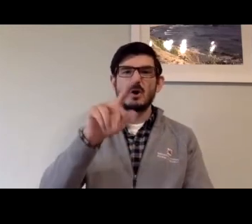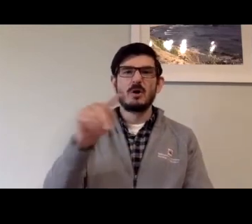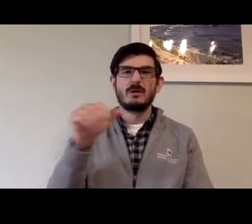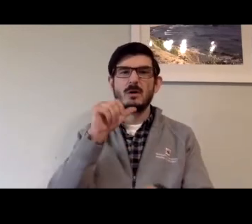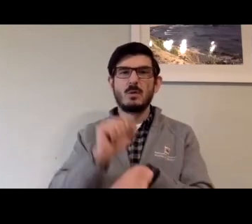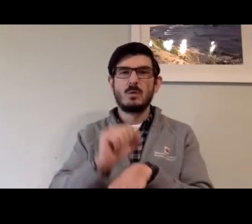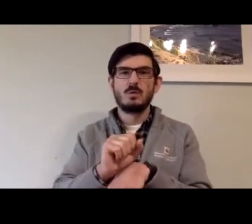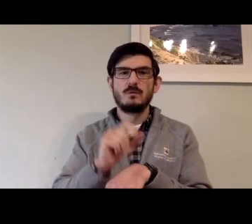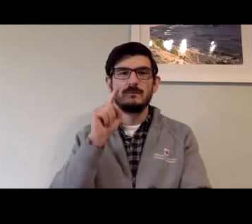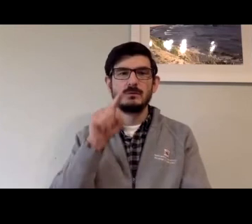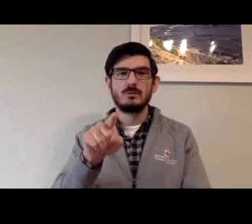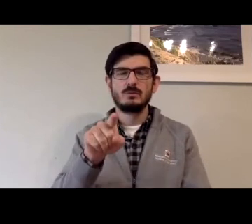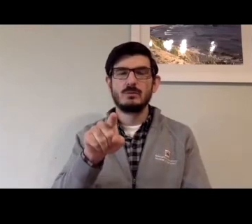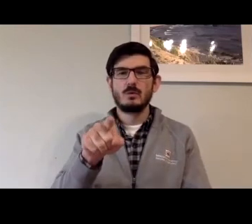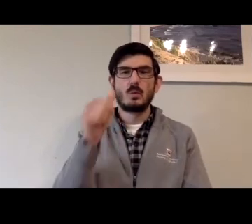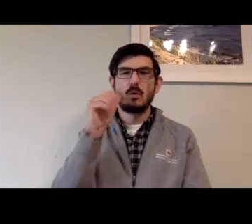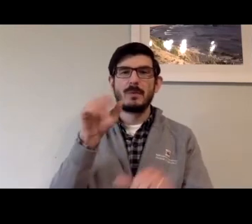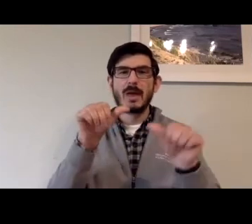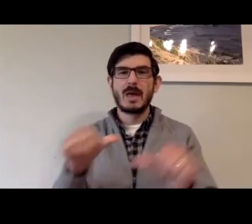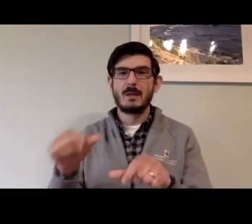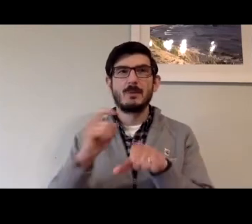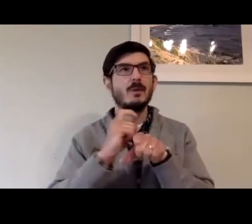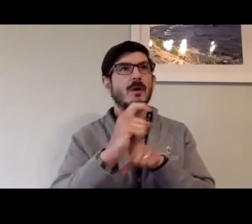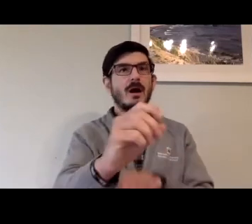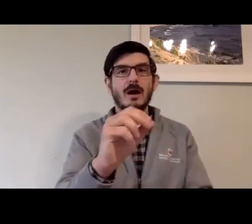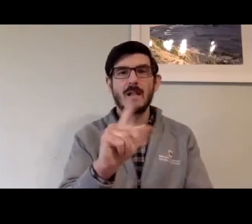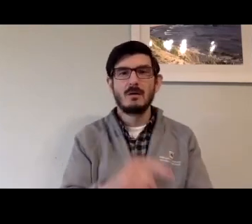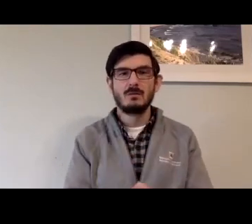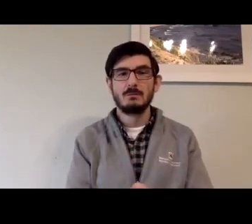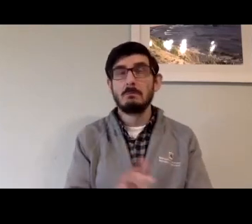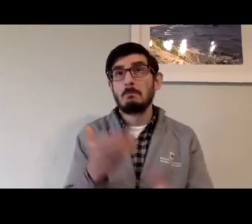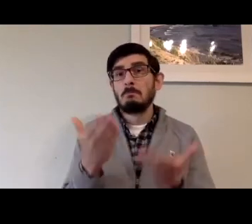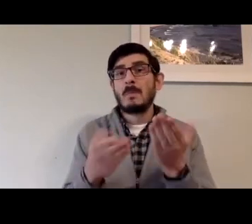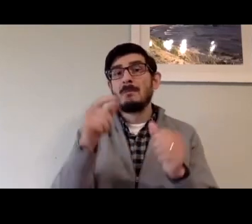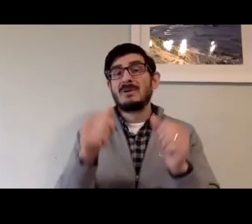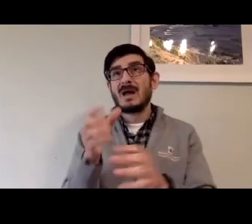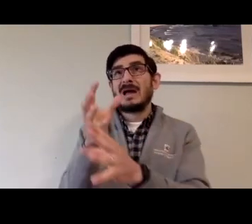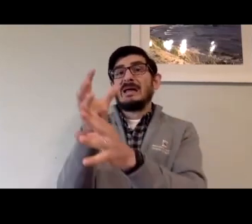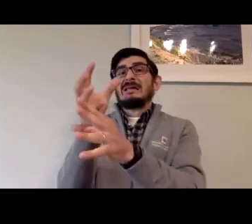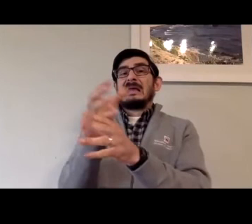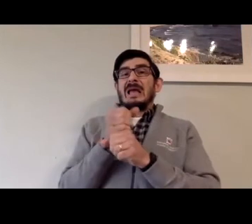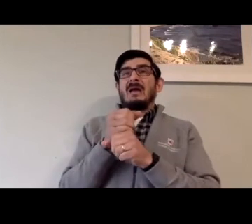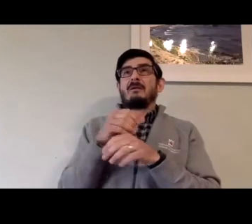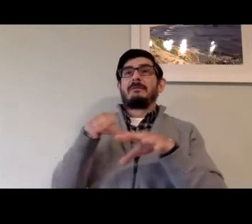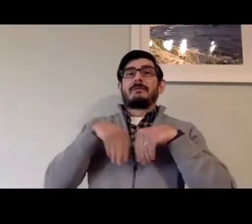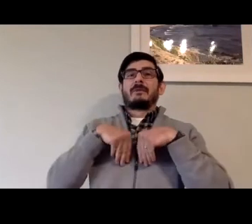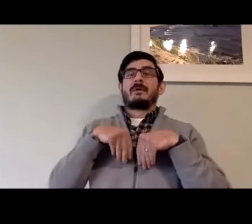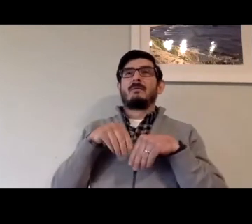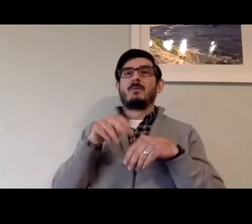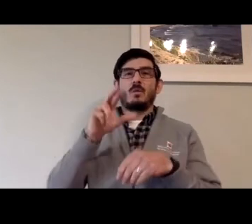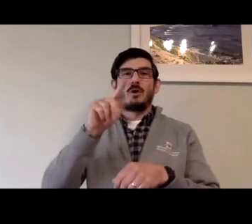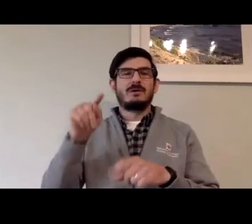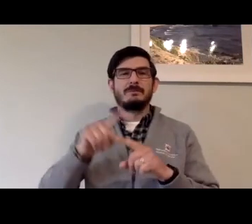didn't have to get a voice. In iOS 14, it was the fact that you didn't have to have a voice plan.